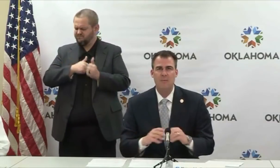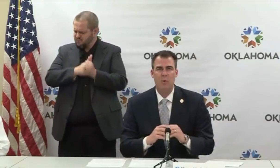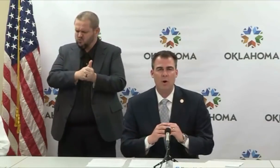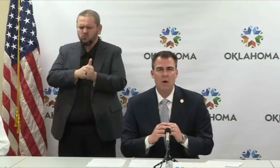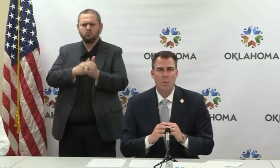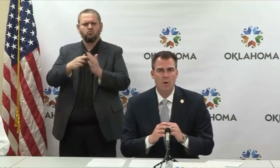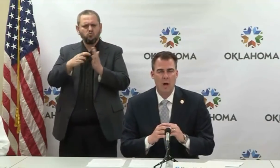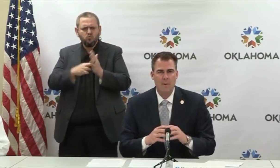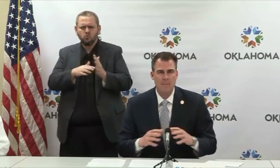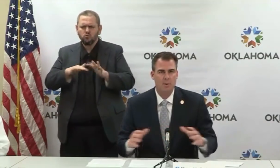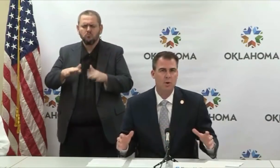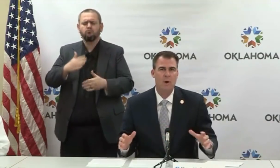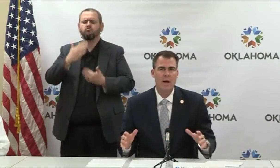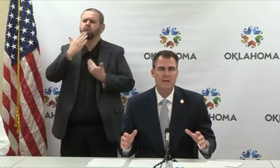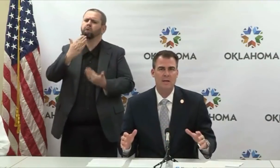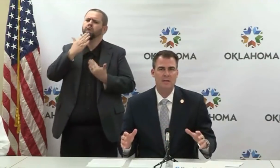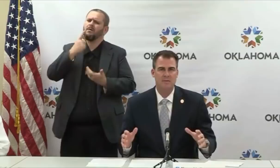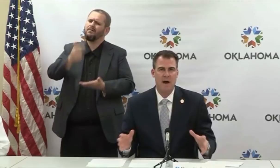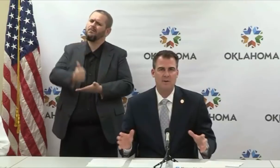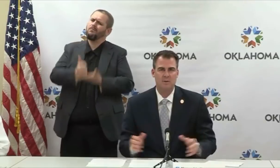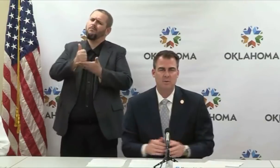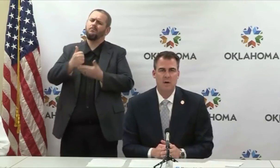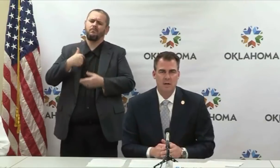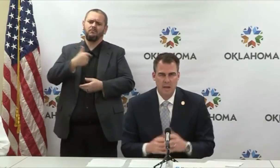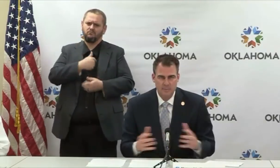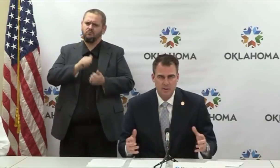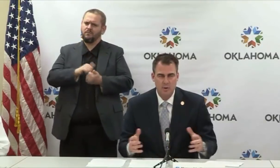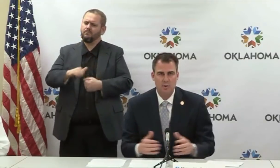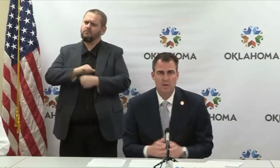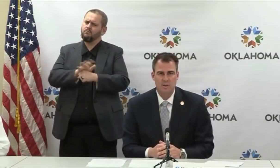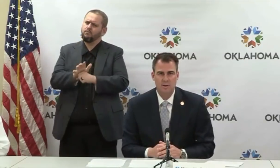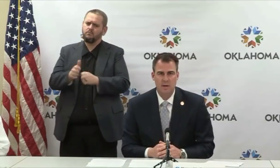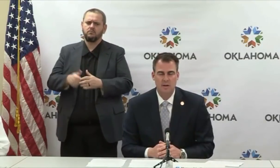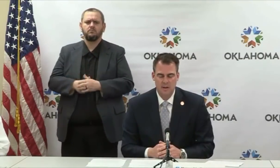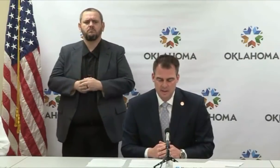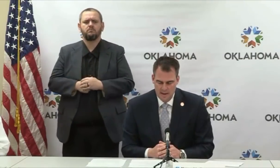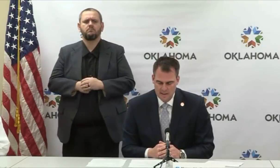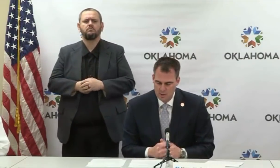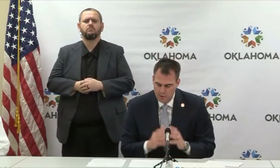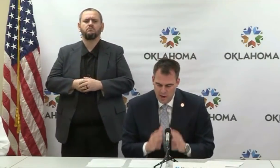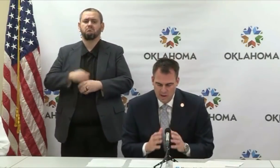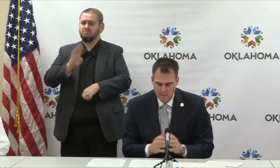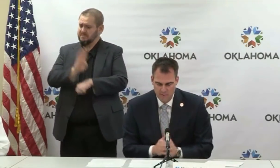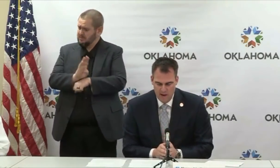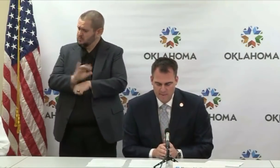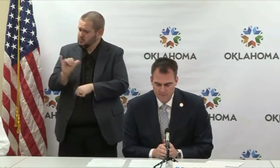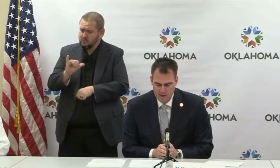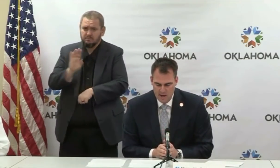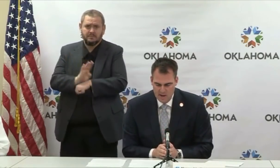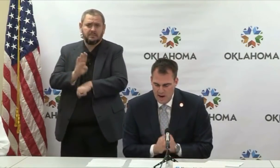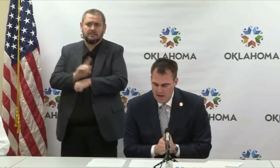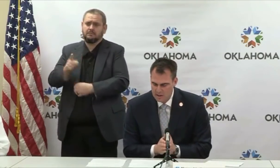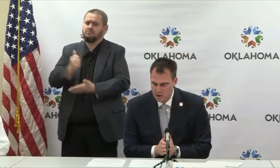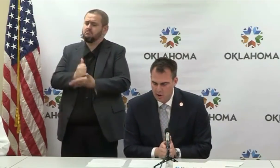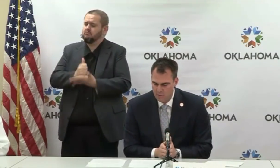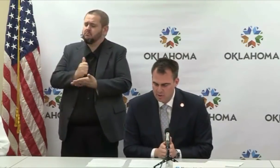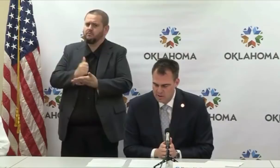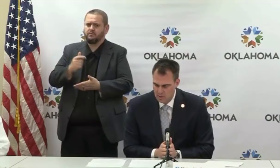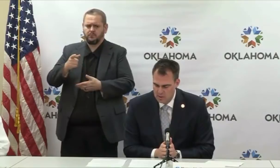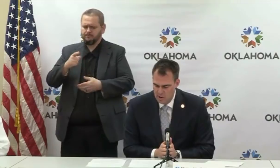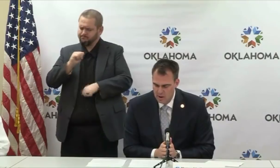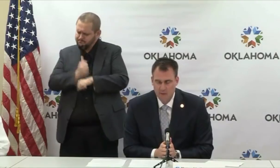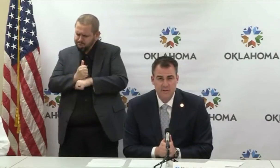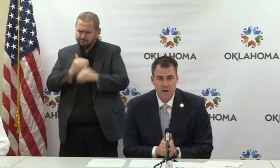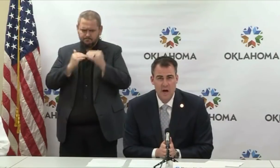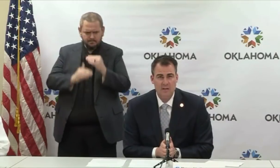innovating. We're coming up with new ideas of how to keep the social distancing. So thank you for that. Now I'd like to turn it over